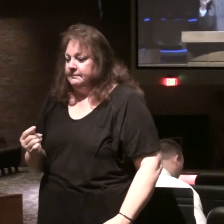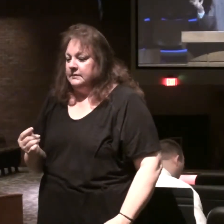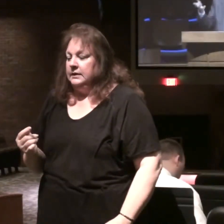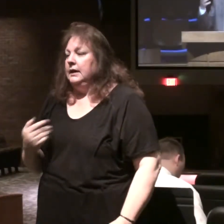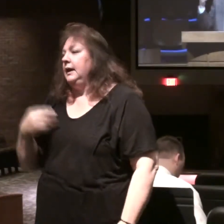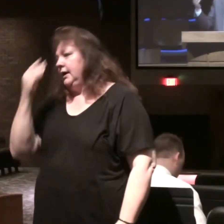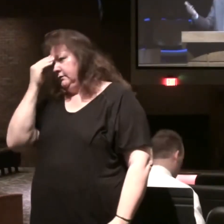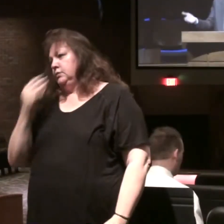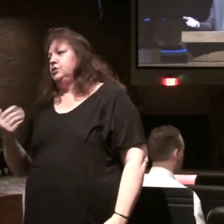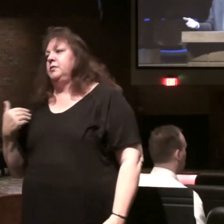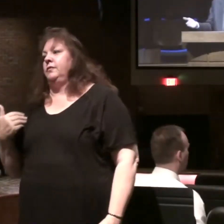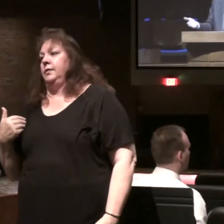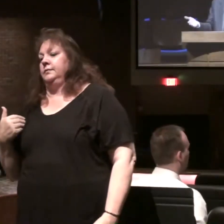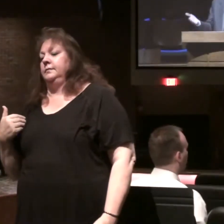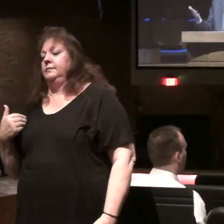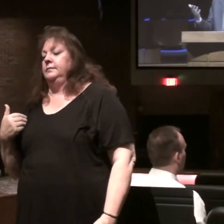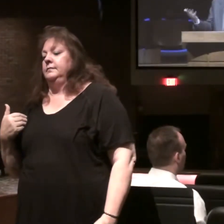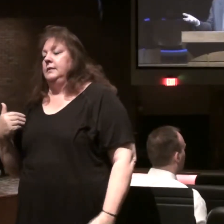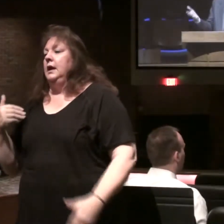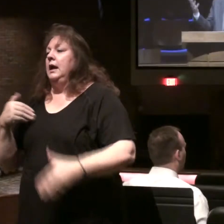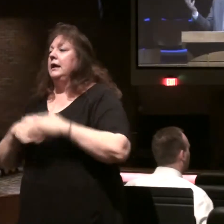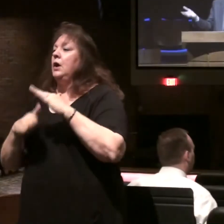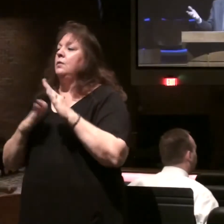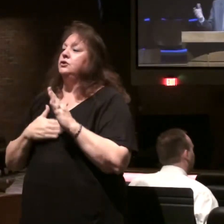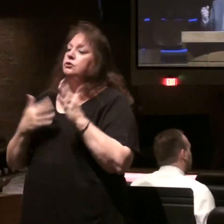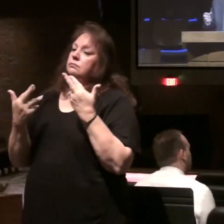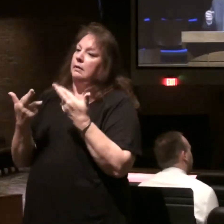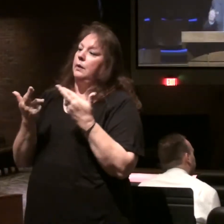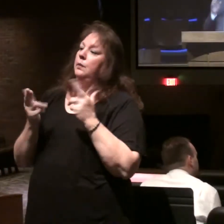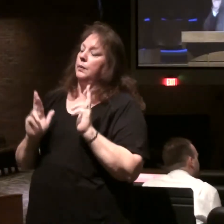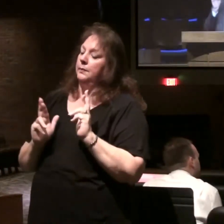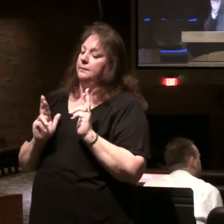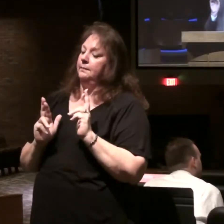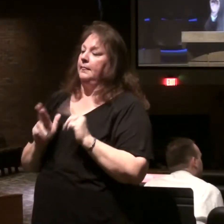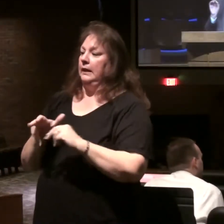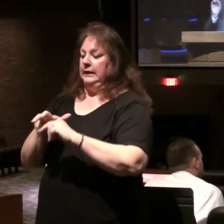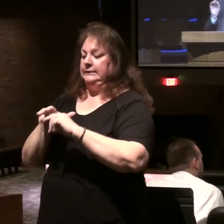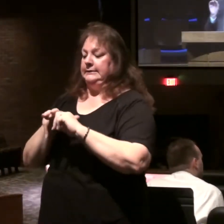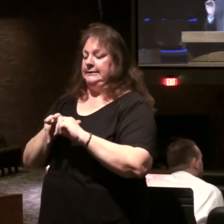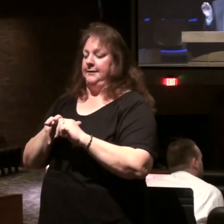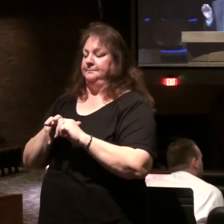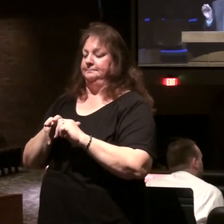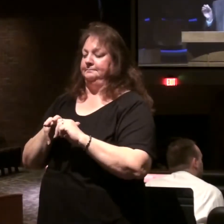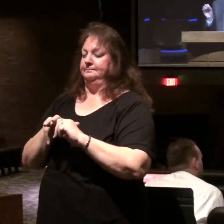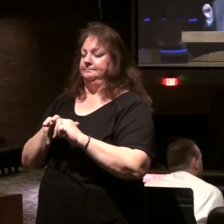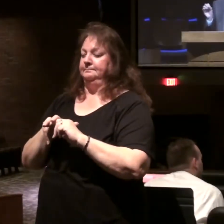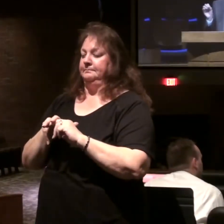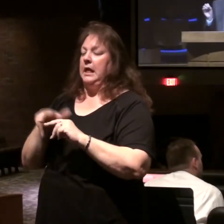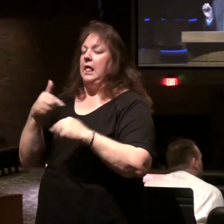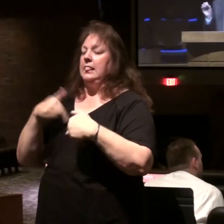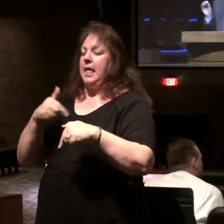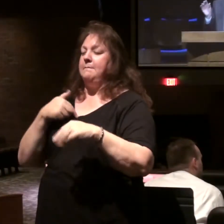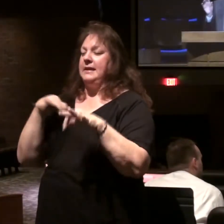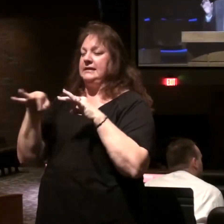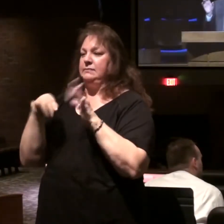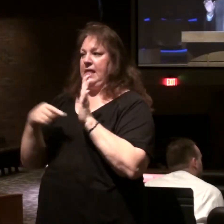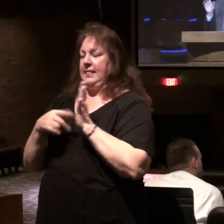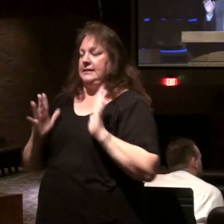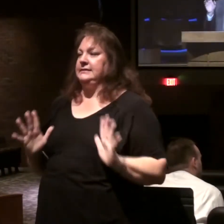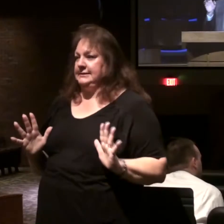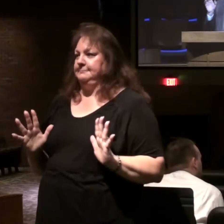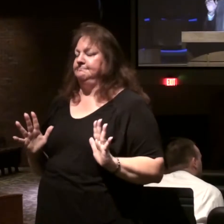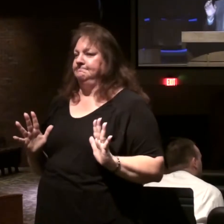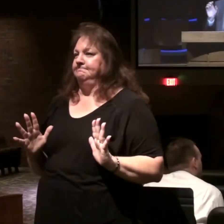I'll go into my study or room I'll sit down and I'll try to explain it so if you really